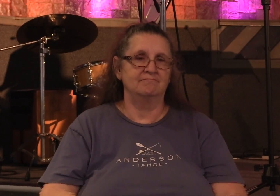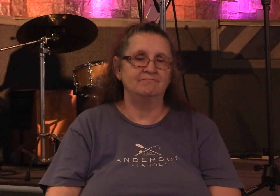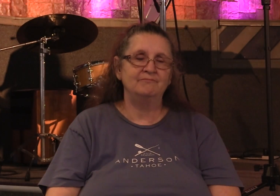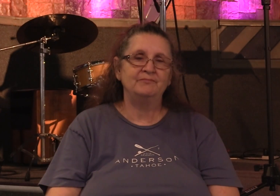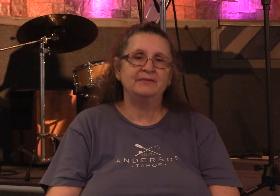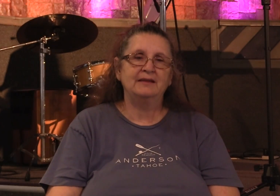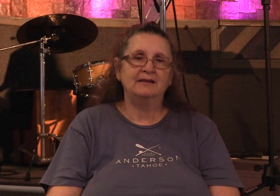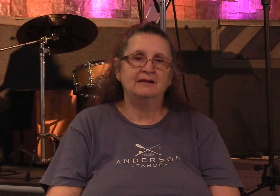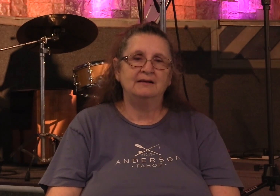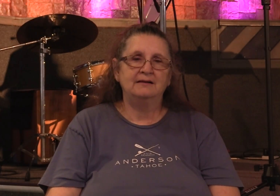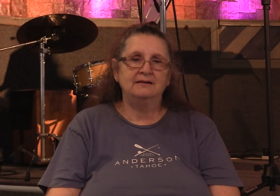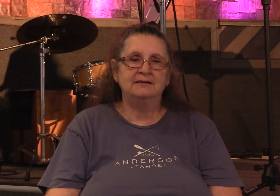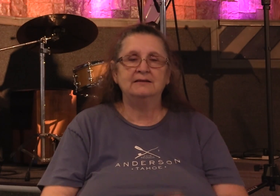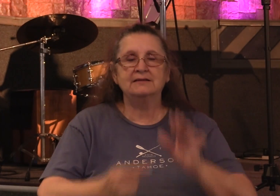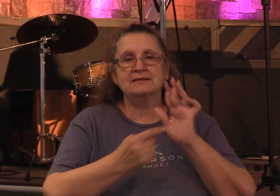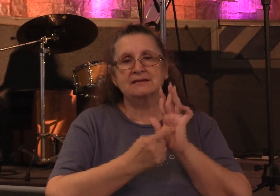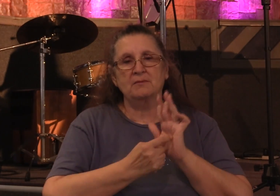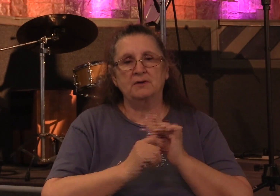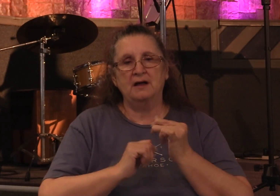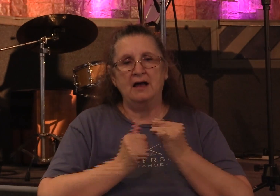it's an example of how sin leads to death